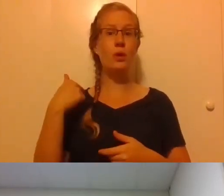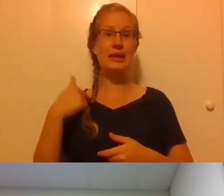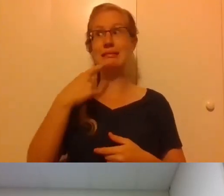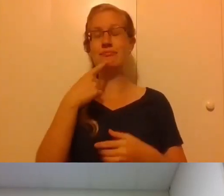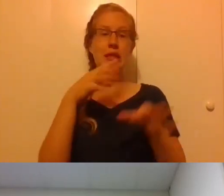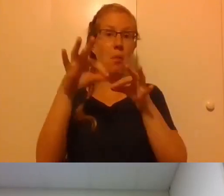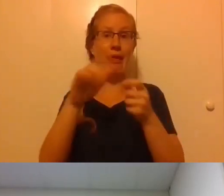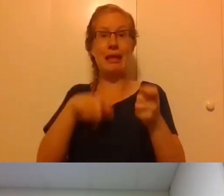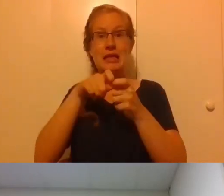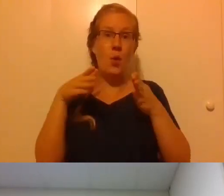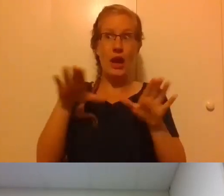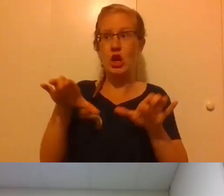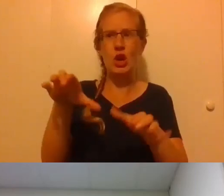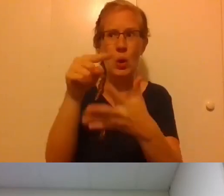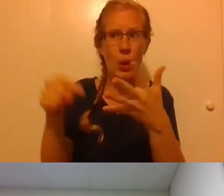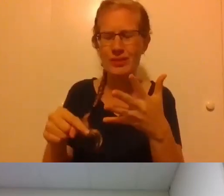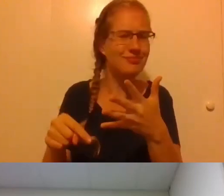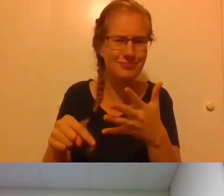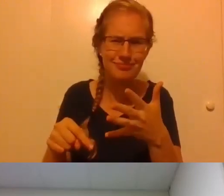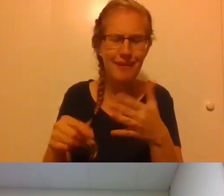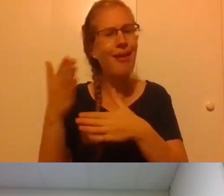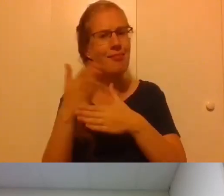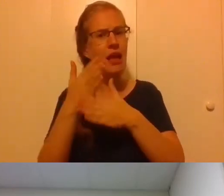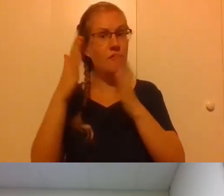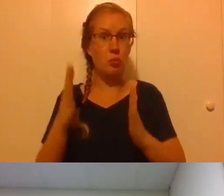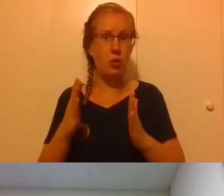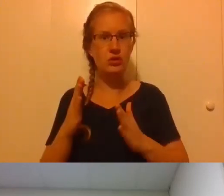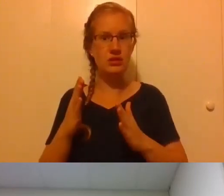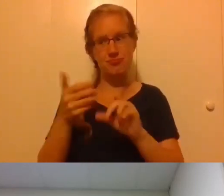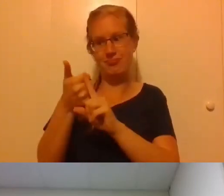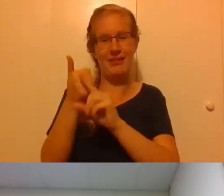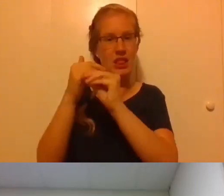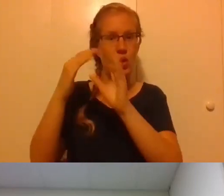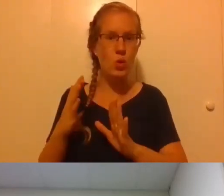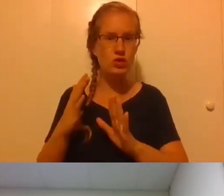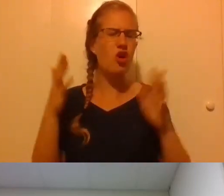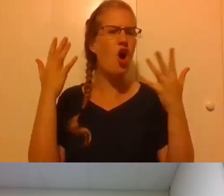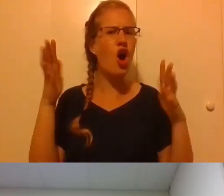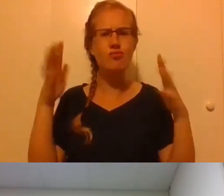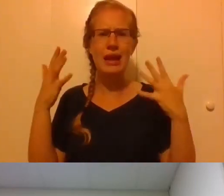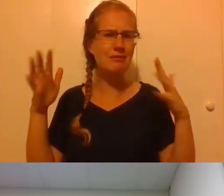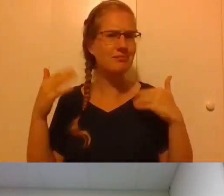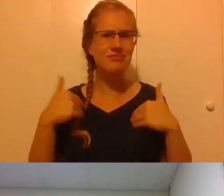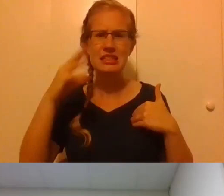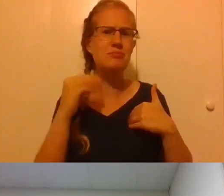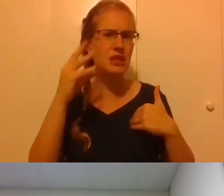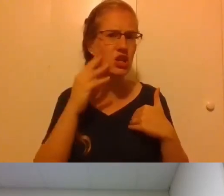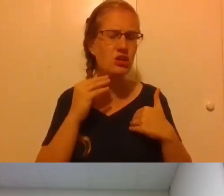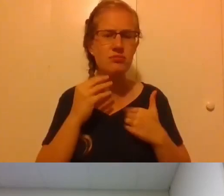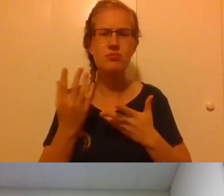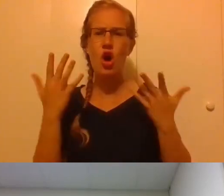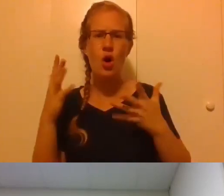do that. In fact, I would say the average person who's a theologian already has,